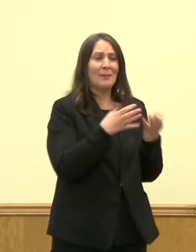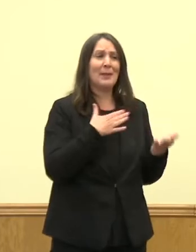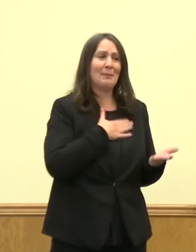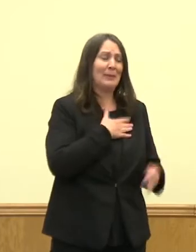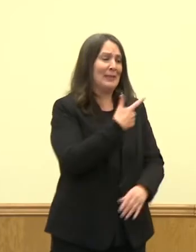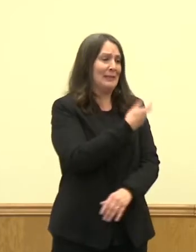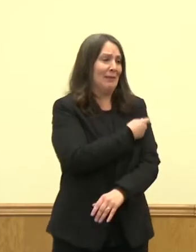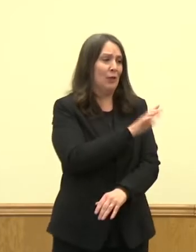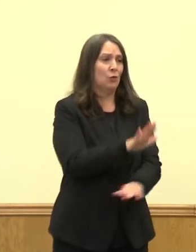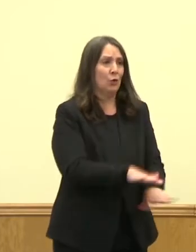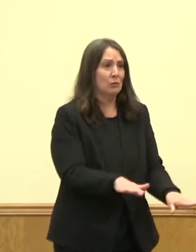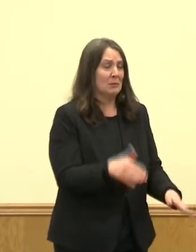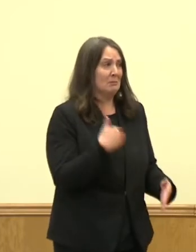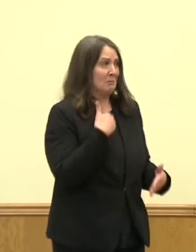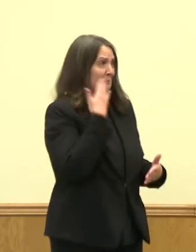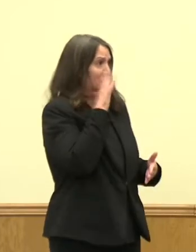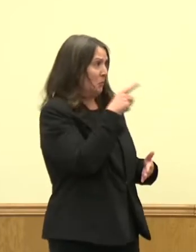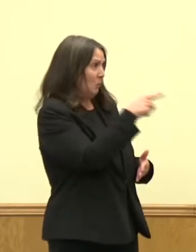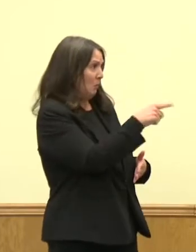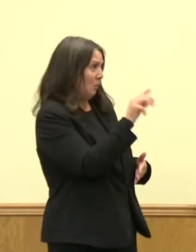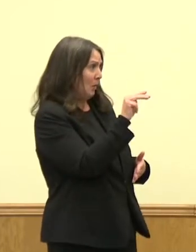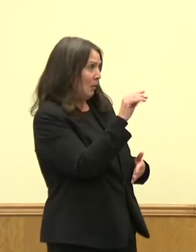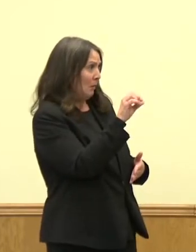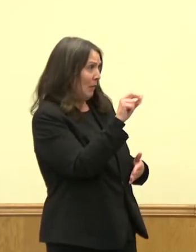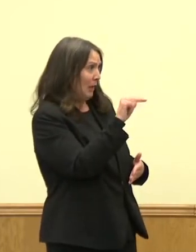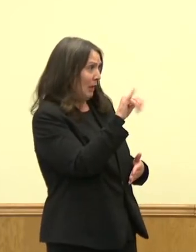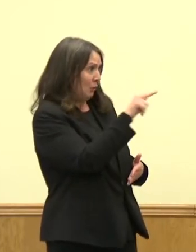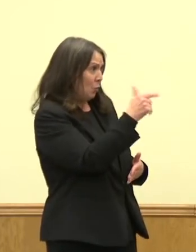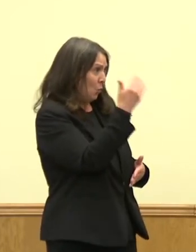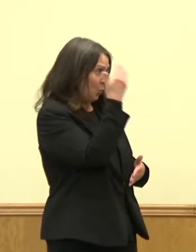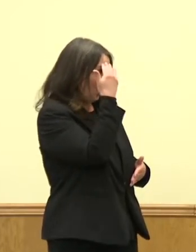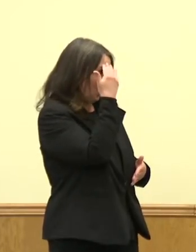children. But I don't know if you have information on that or where it can be found.